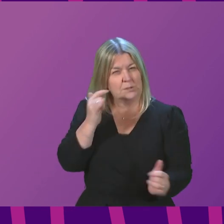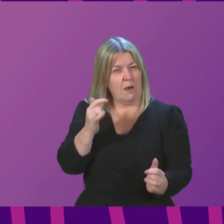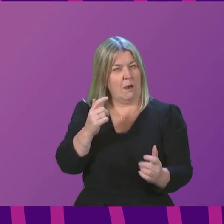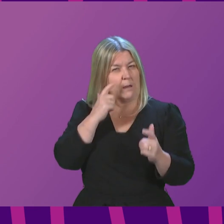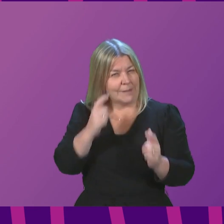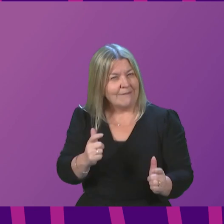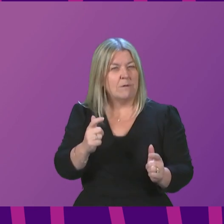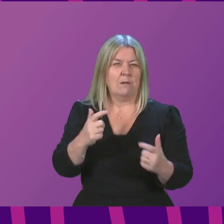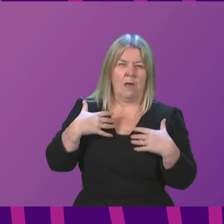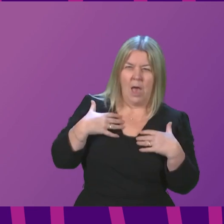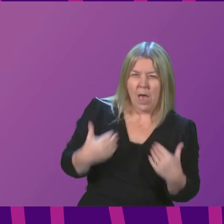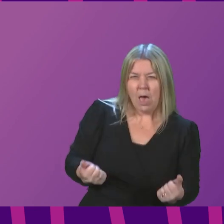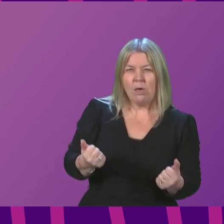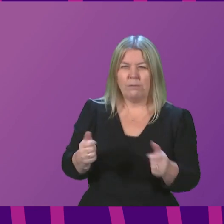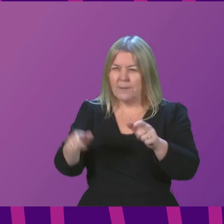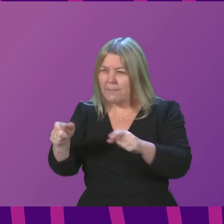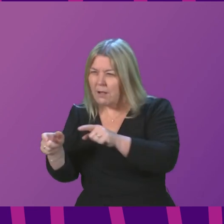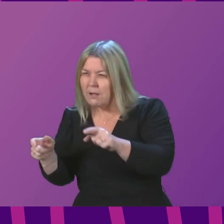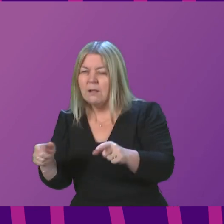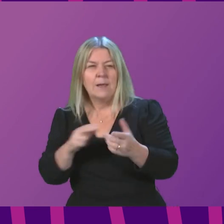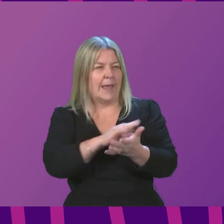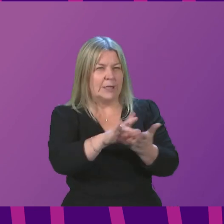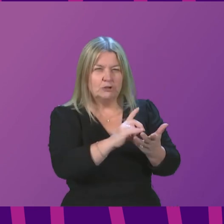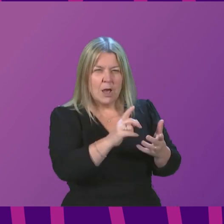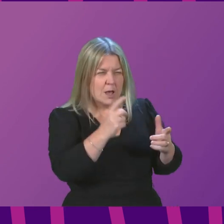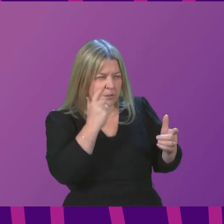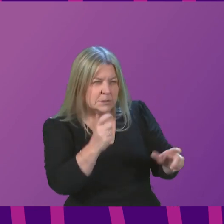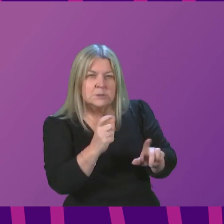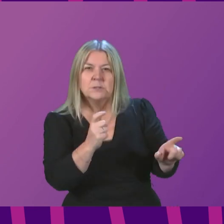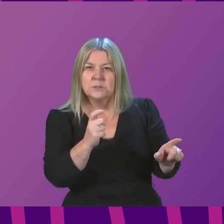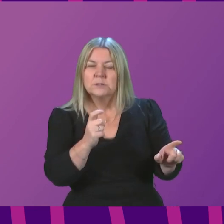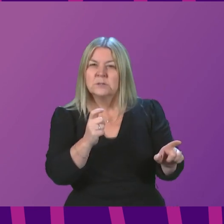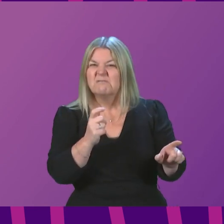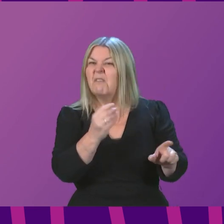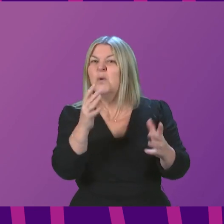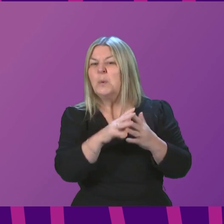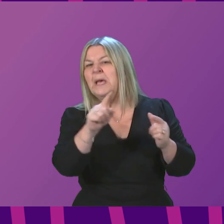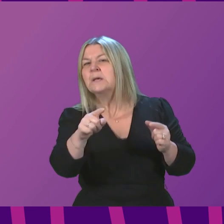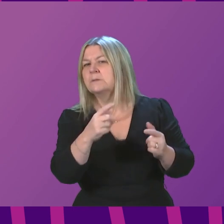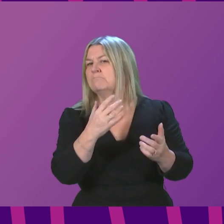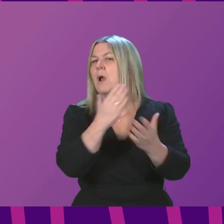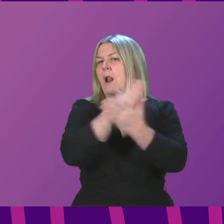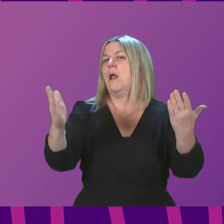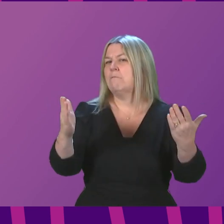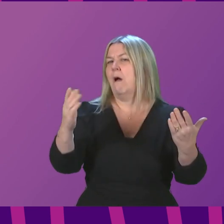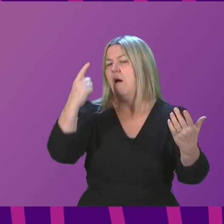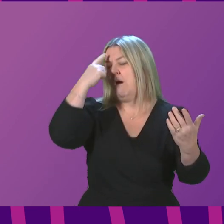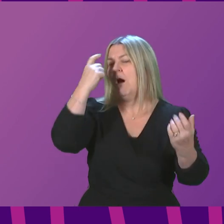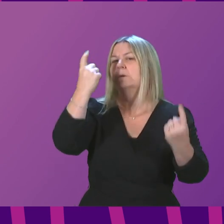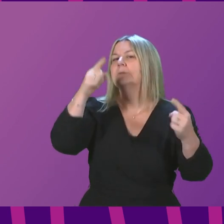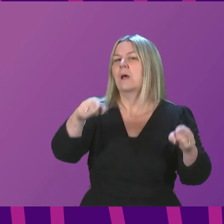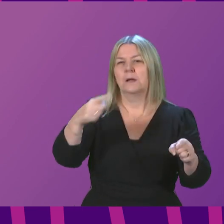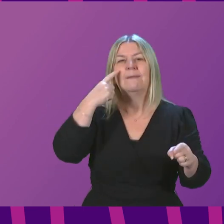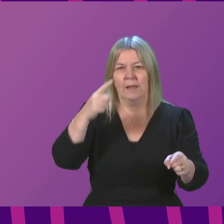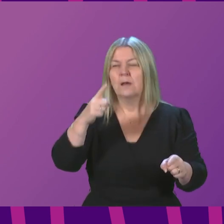the health and NHS impact. I think we will have a much clearer picture over the next week or two that will then allow us to make informed judgments